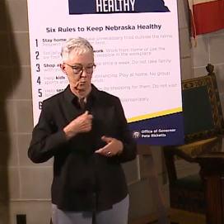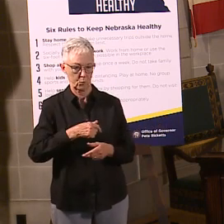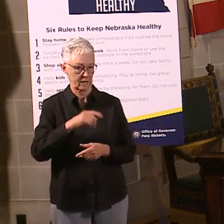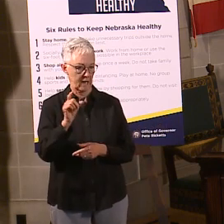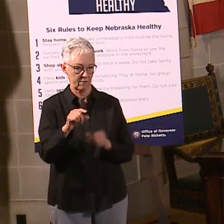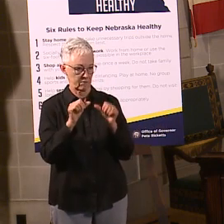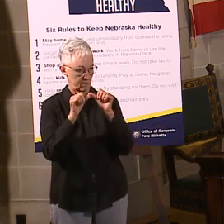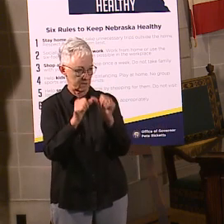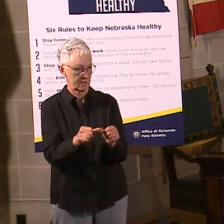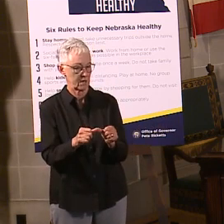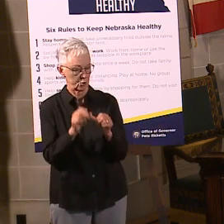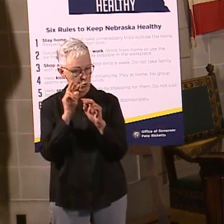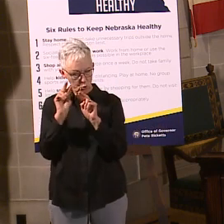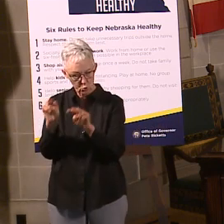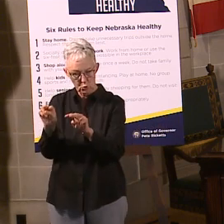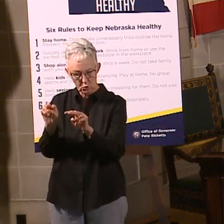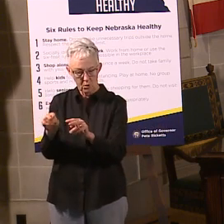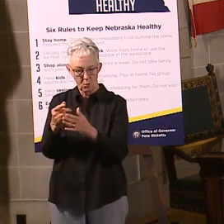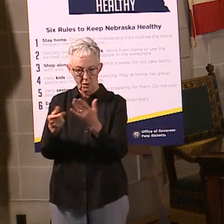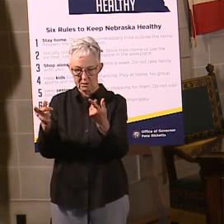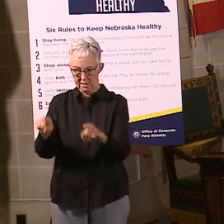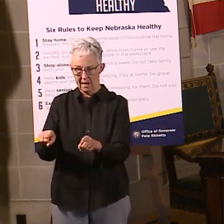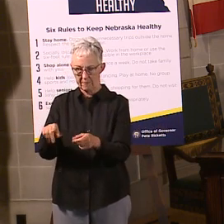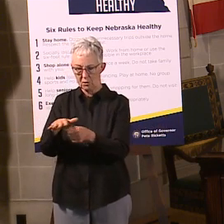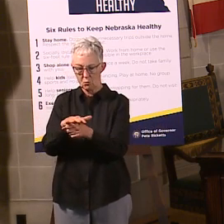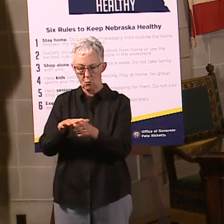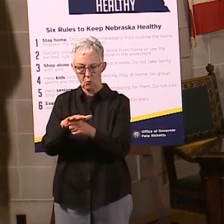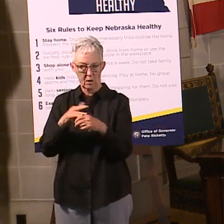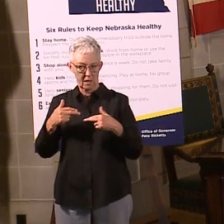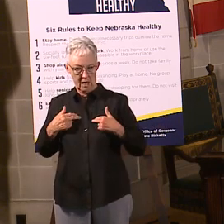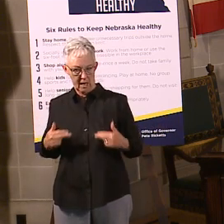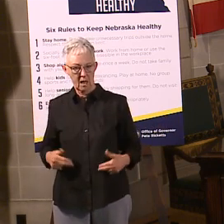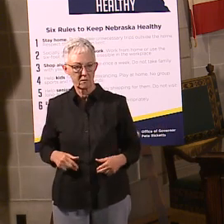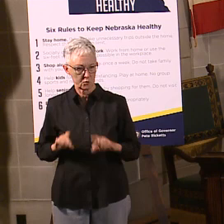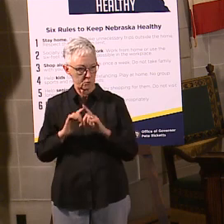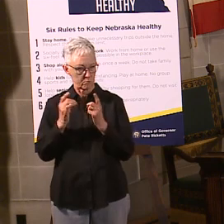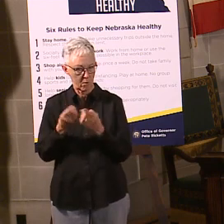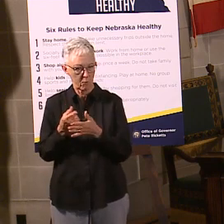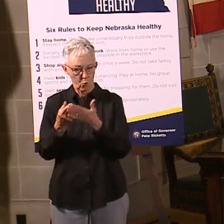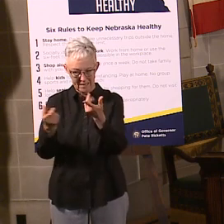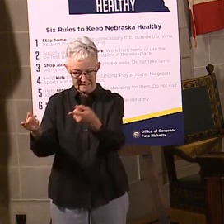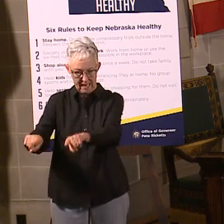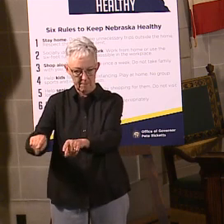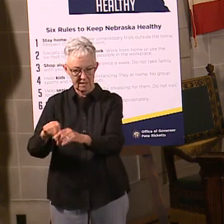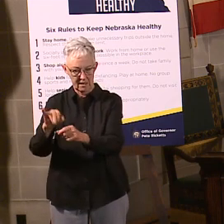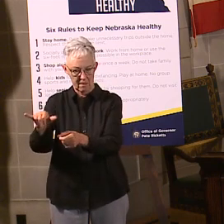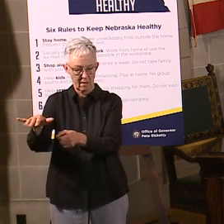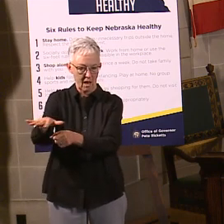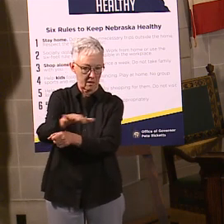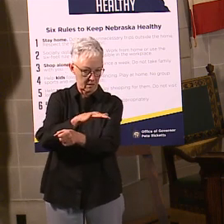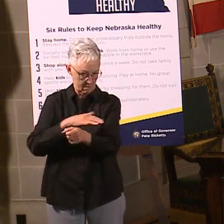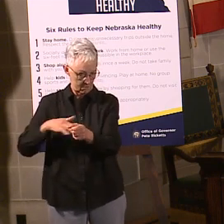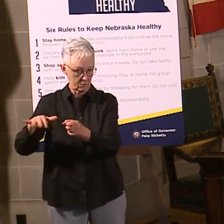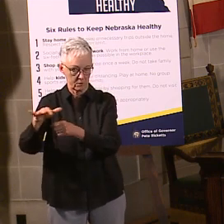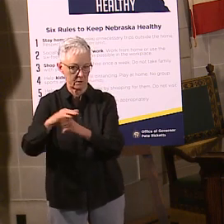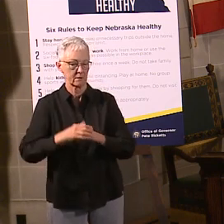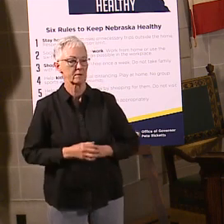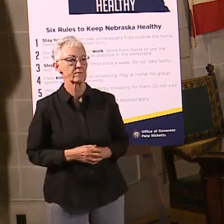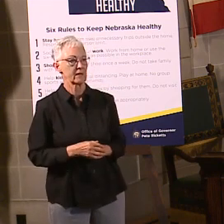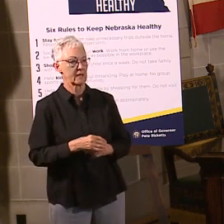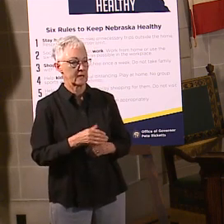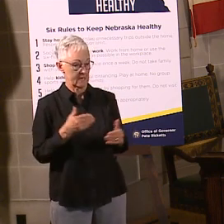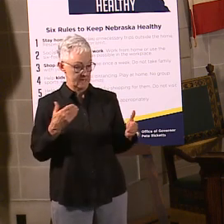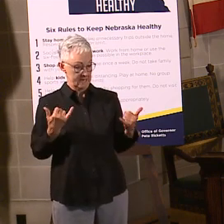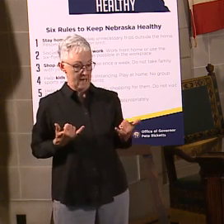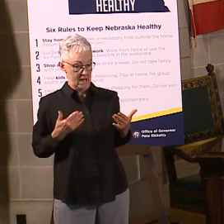with local public health where the conditions are. What we are somewhat fortunate, as I was trying to describe before, as we go into the summer,